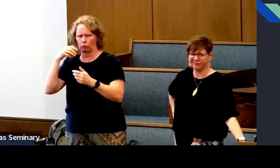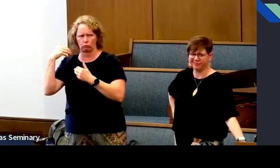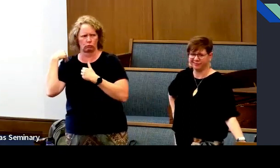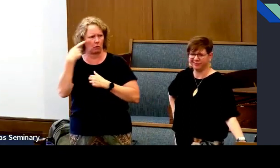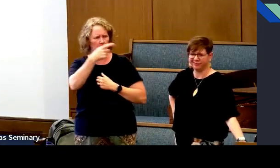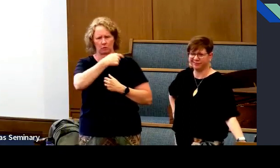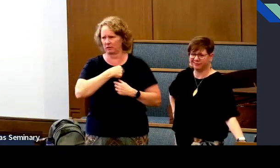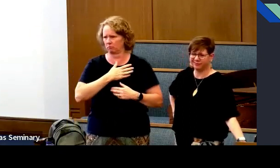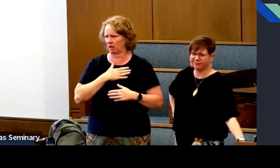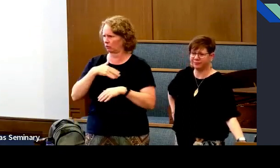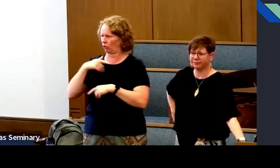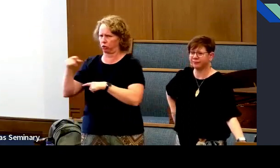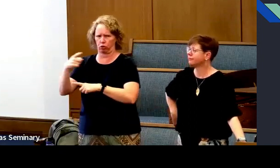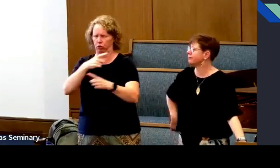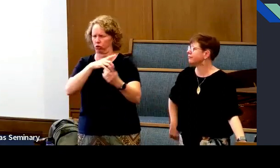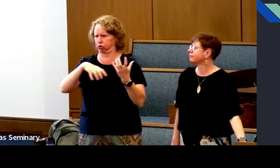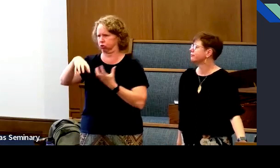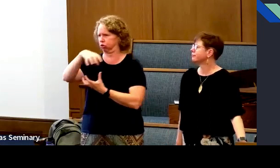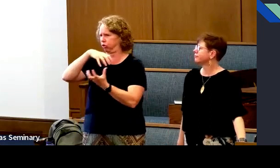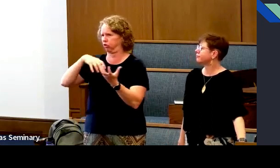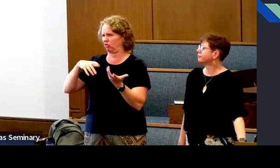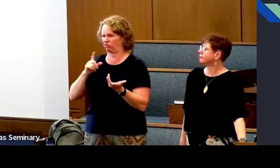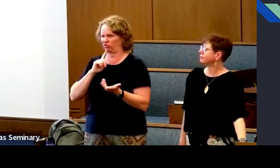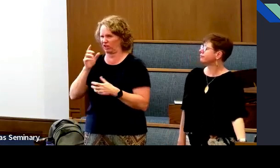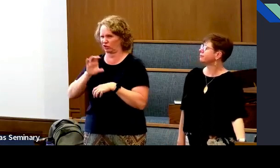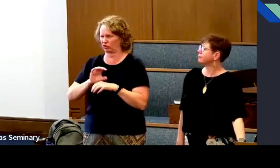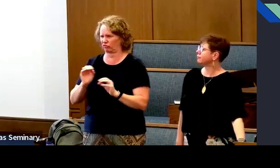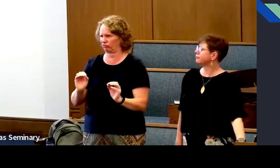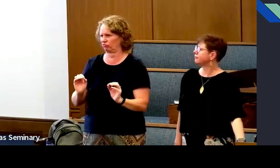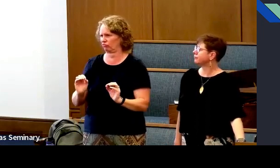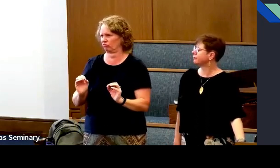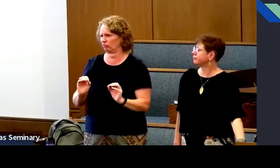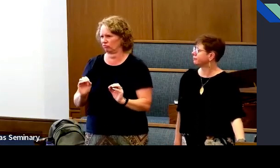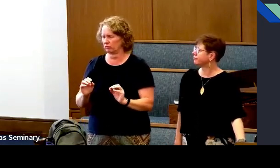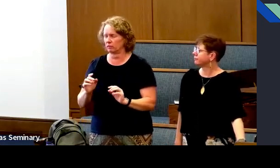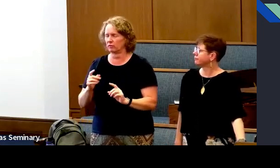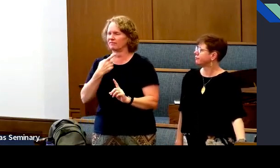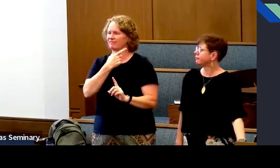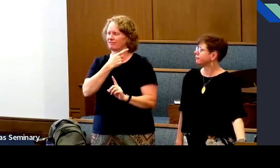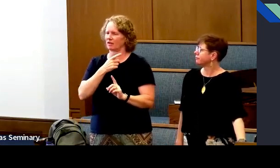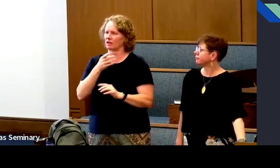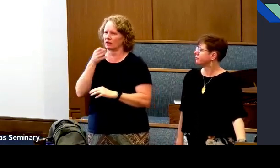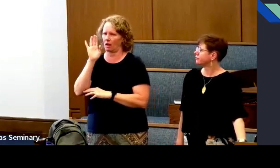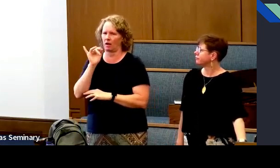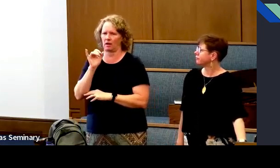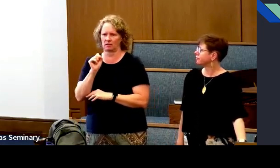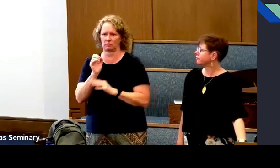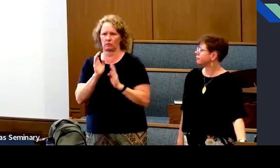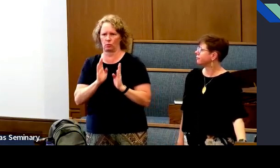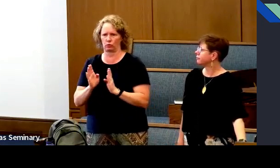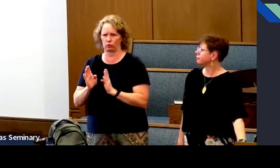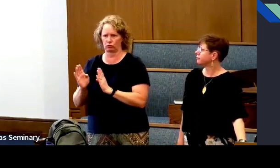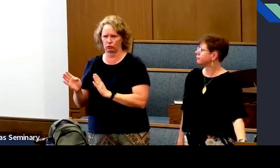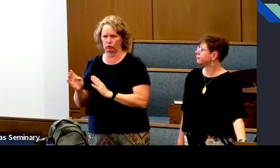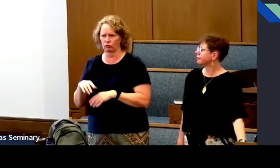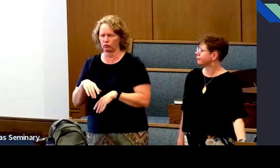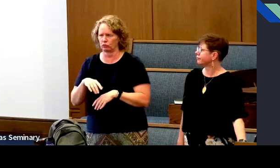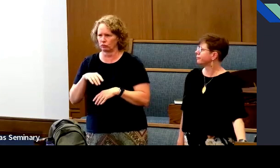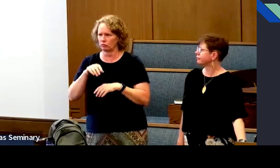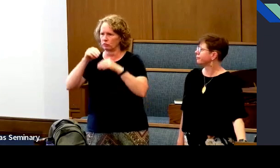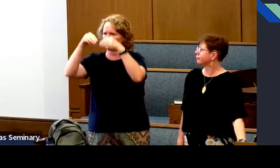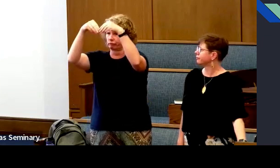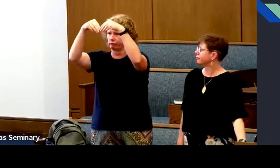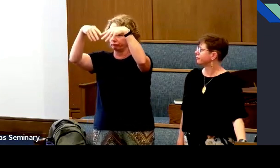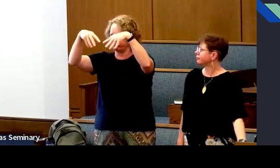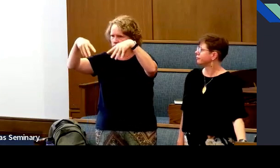The church can be all over sometimes, members can be all over the place sometimes, but God is a God of order,